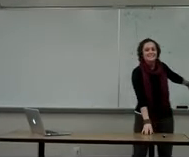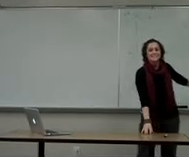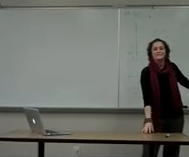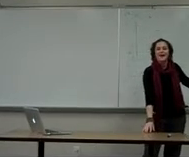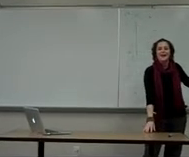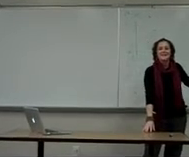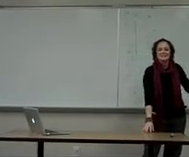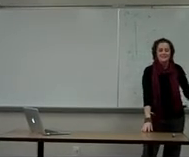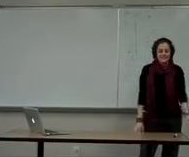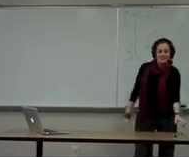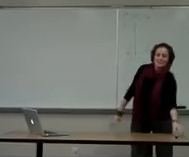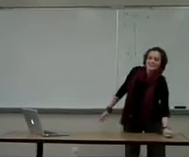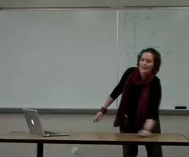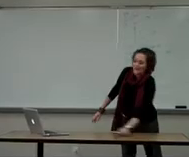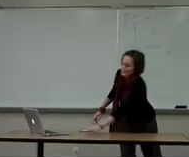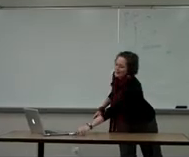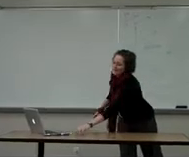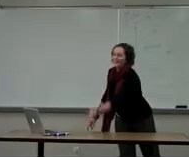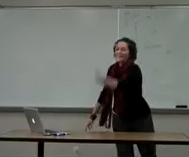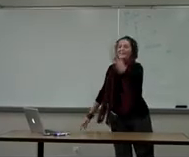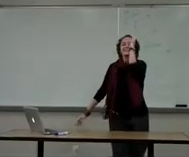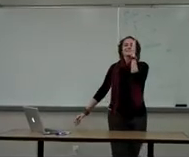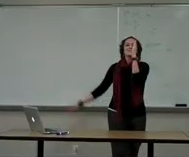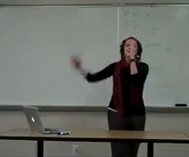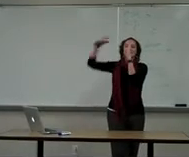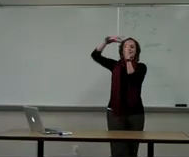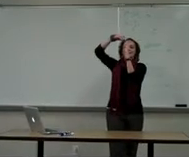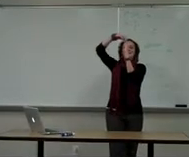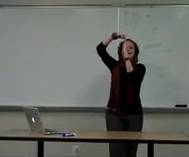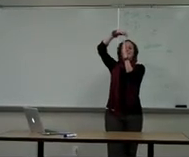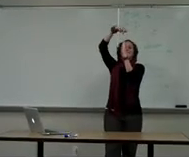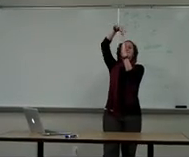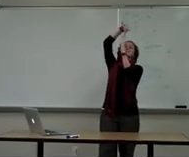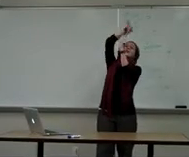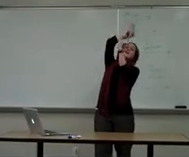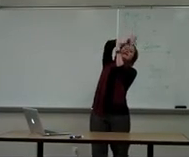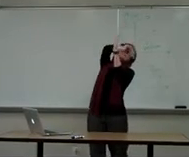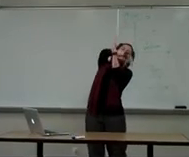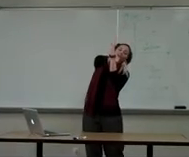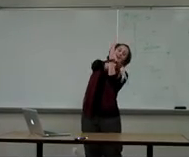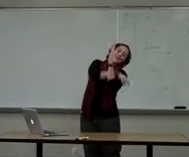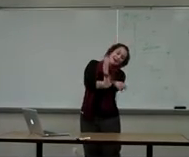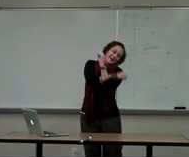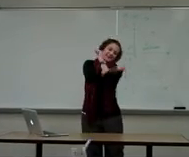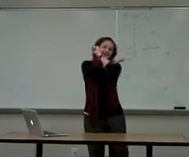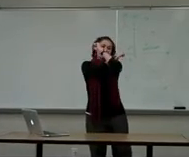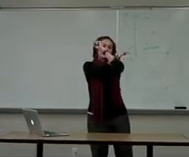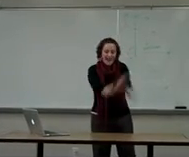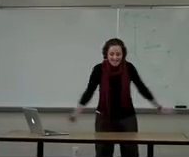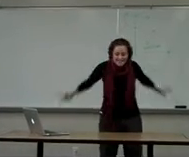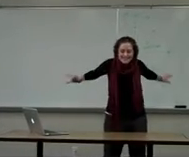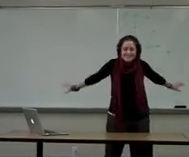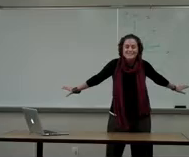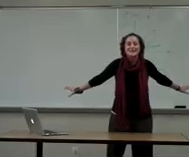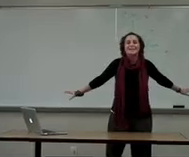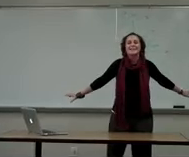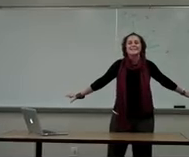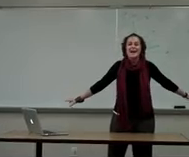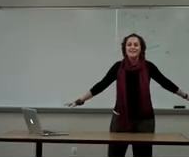undefined. Say it with me. Joe walks to the right and he falls over the line and he crashes so he is